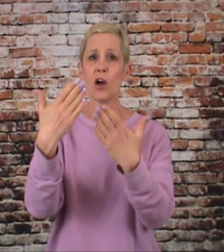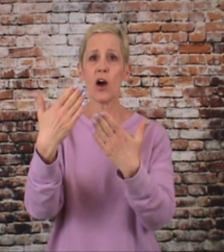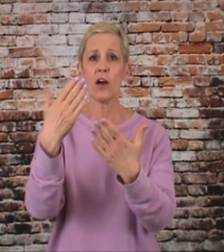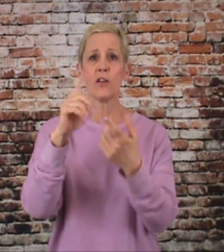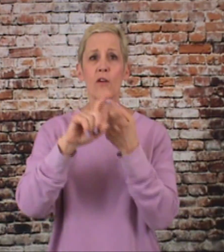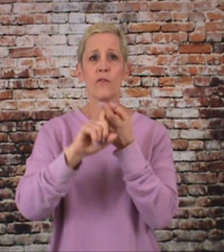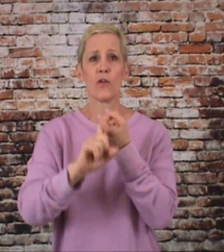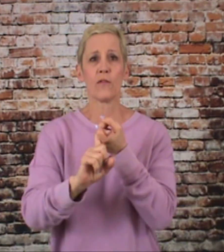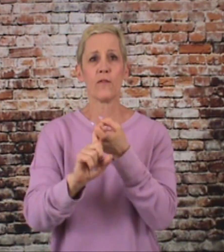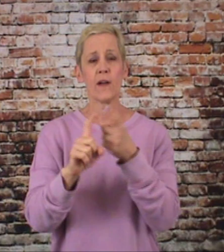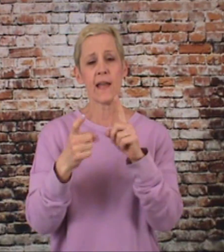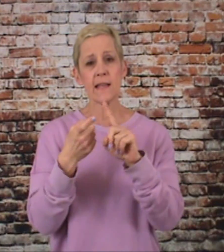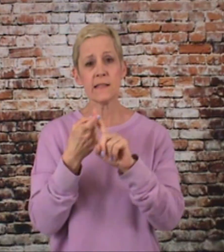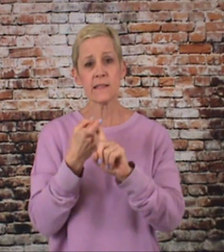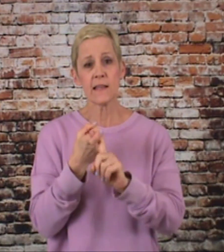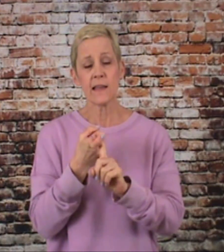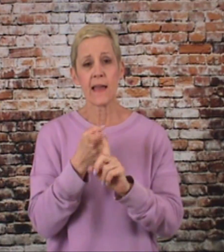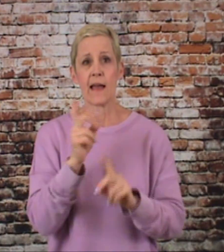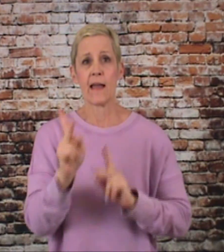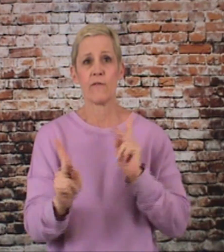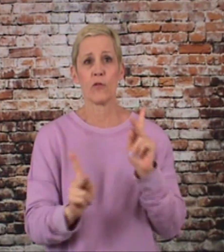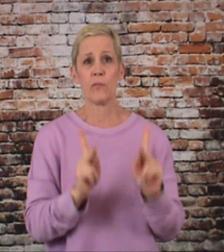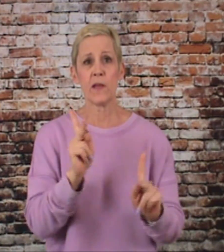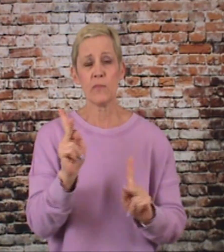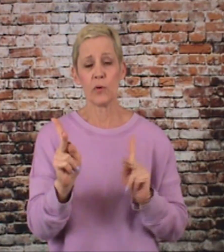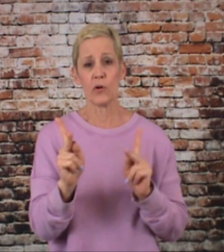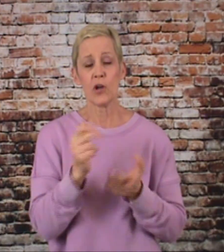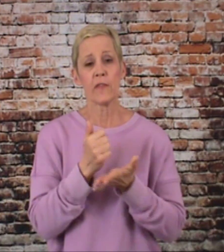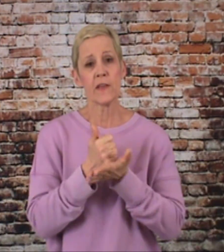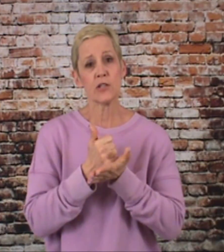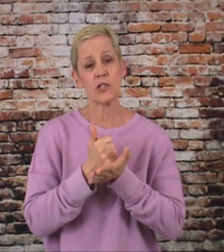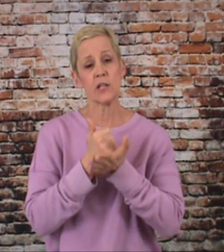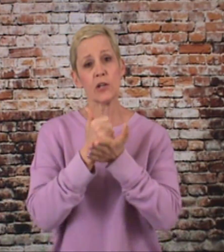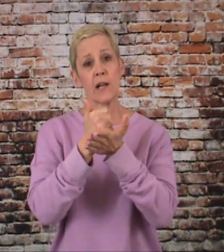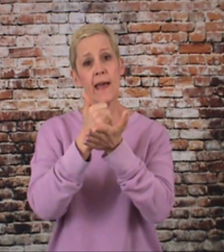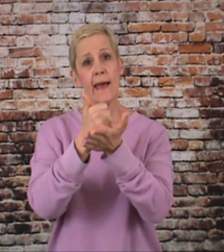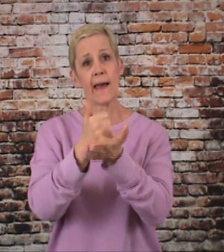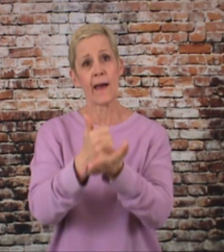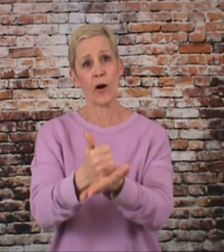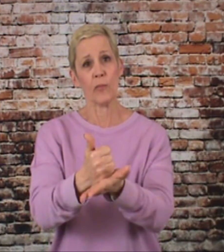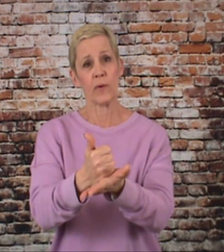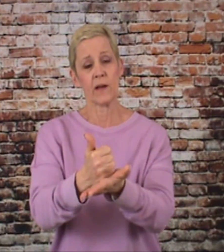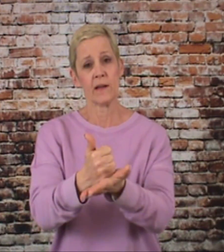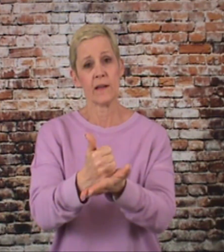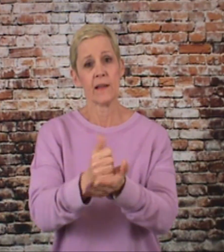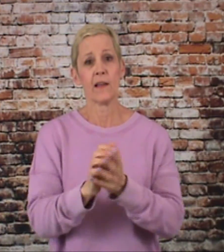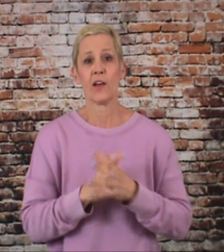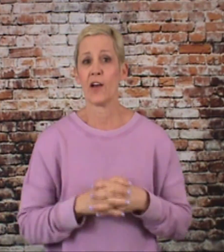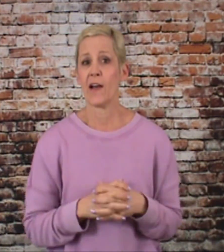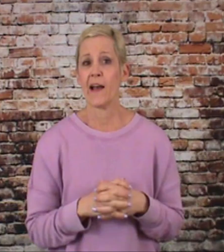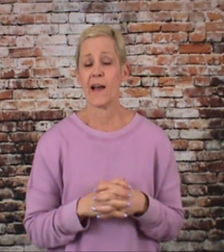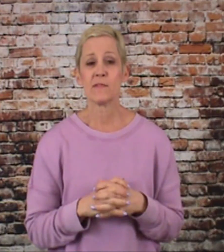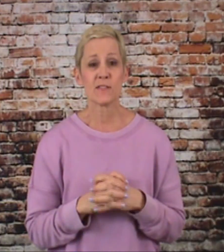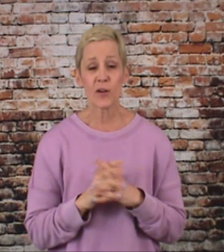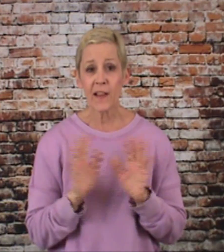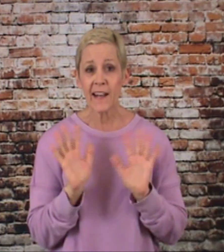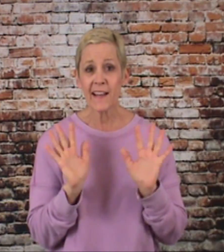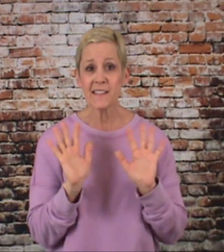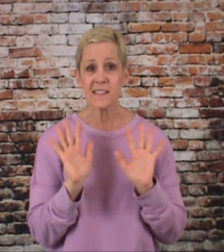God for her friends and for people that she could help I'm so glad I got to